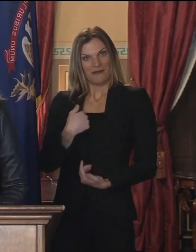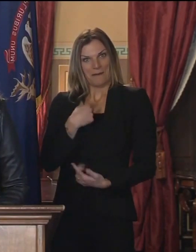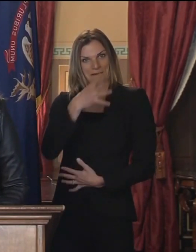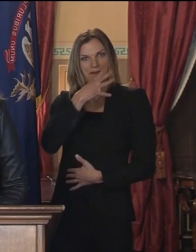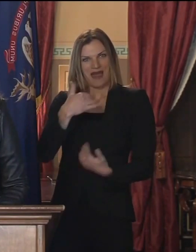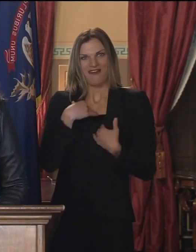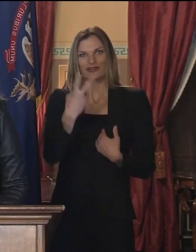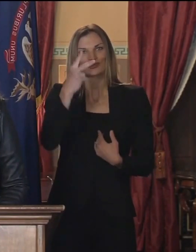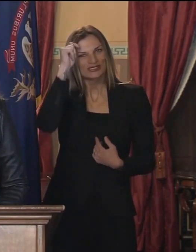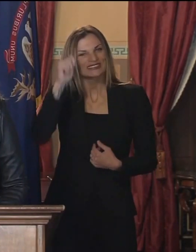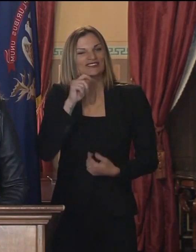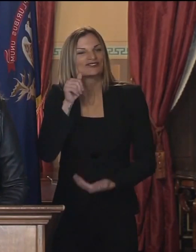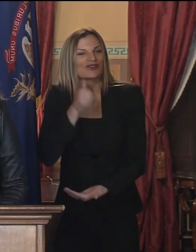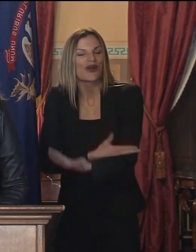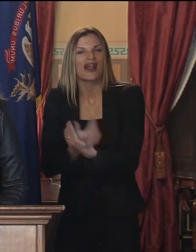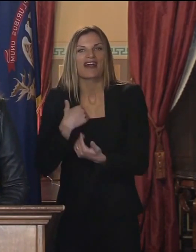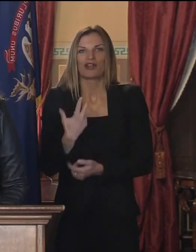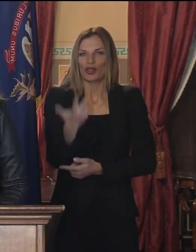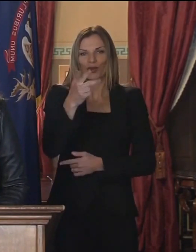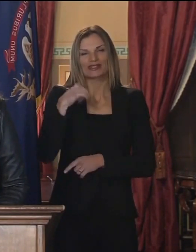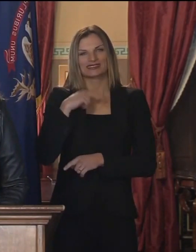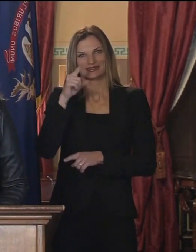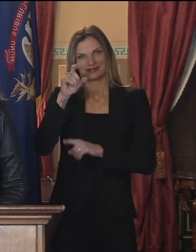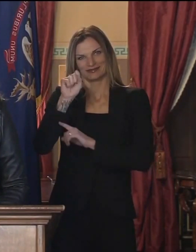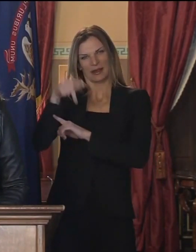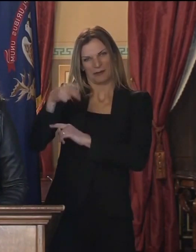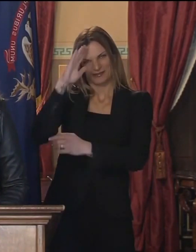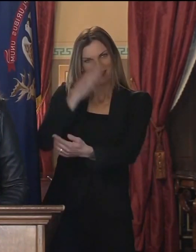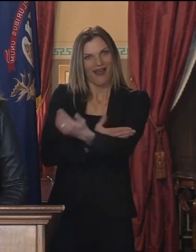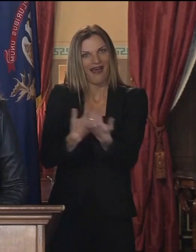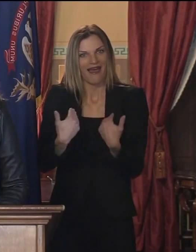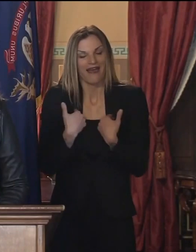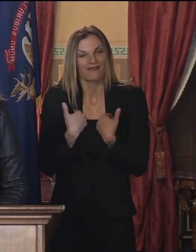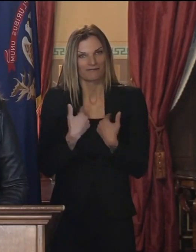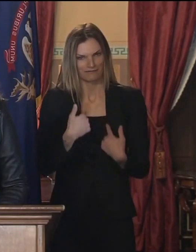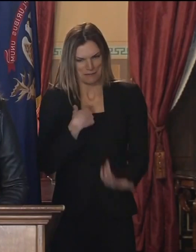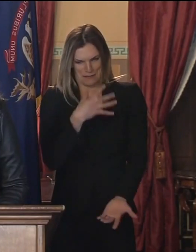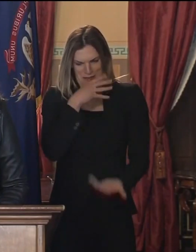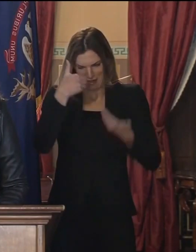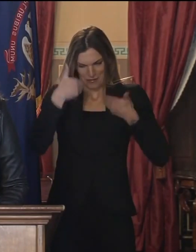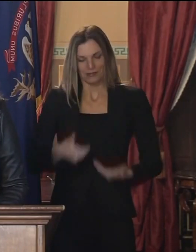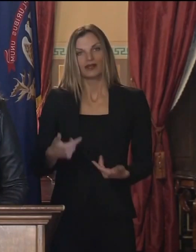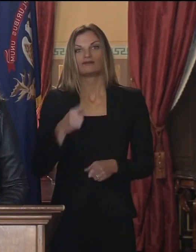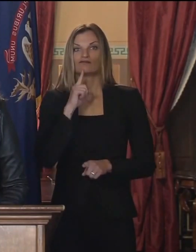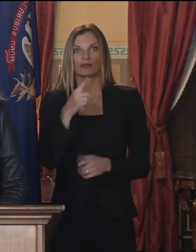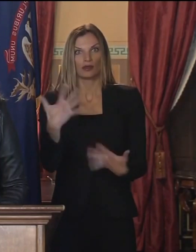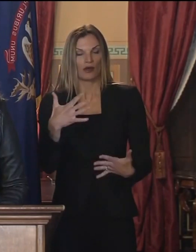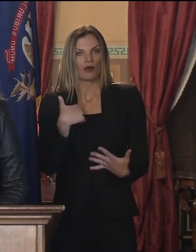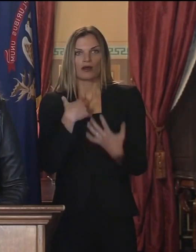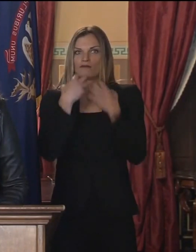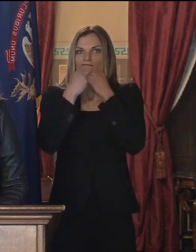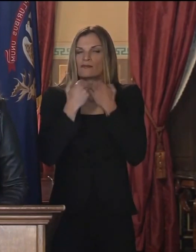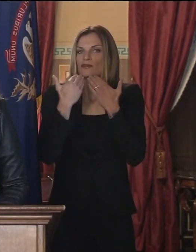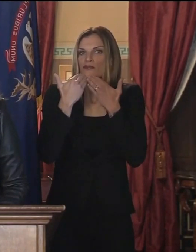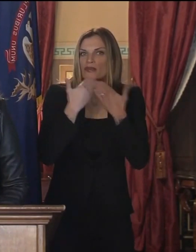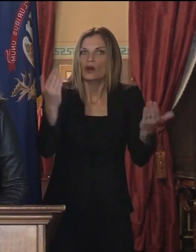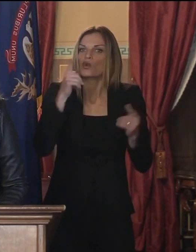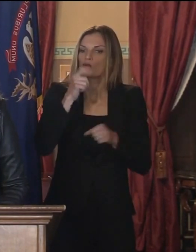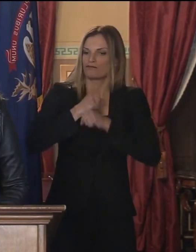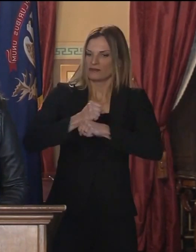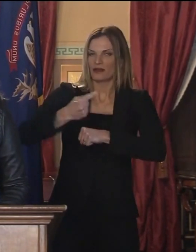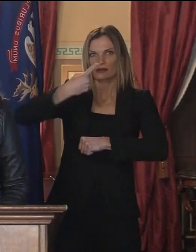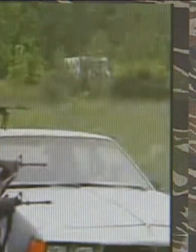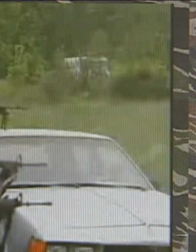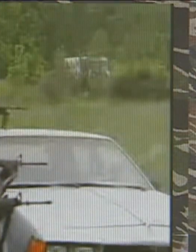sons, my husband and I are eternally grateful to everyone who put themselves in harm's way to keep our family